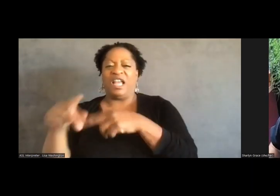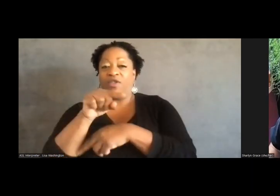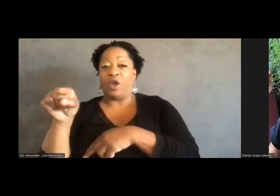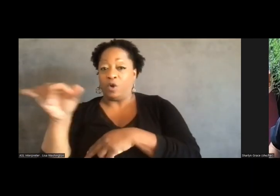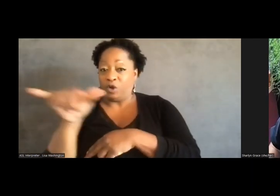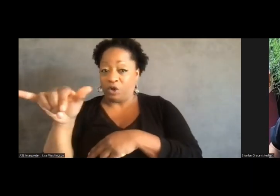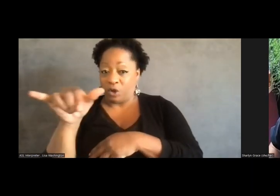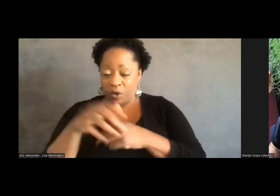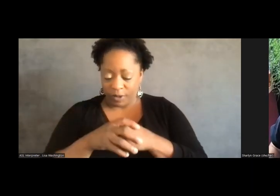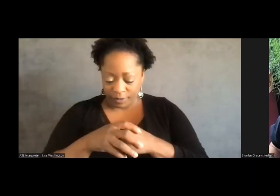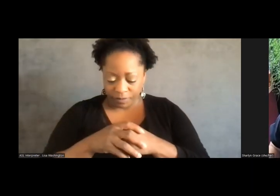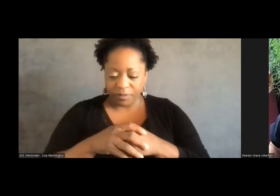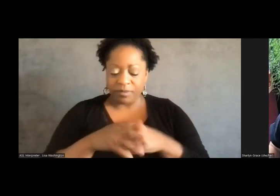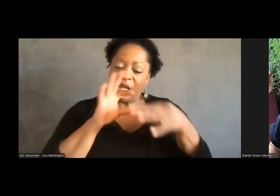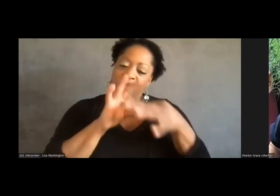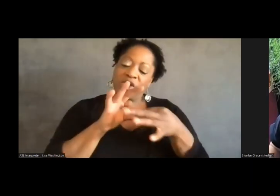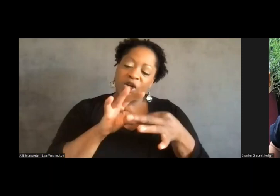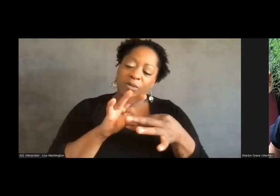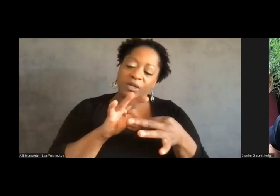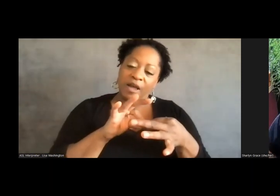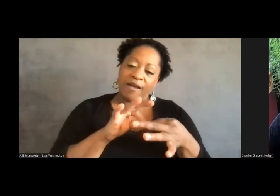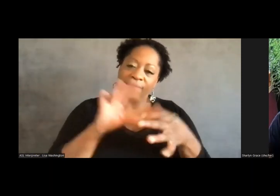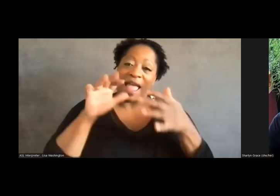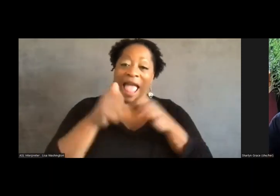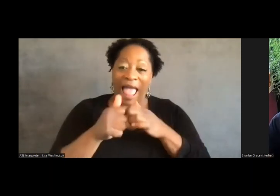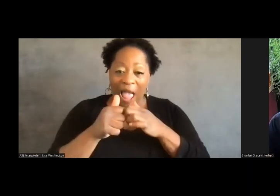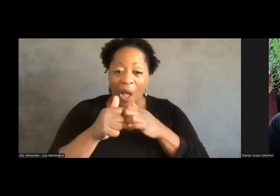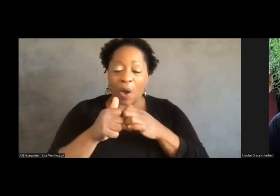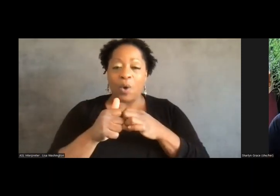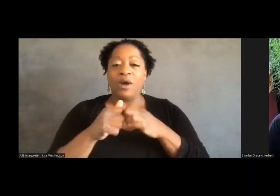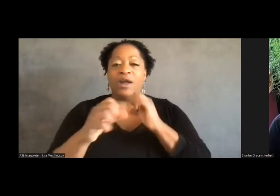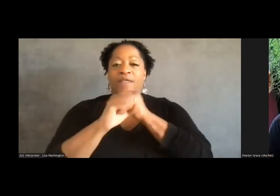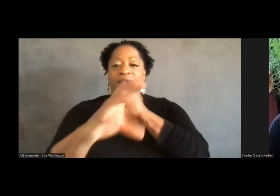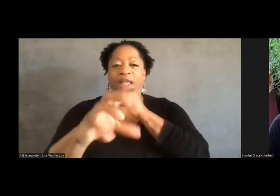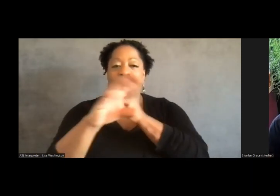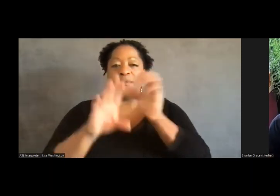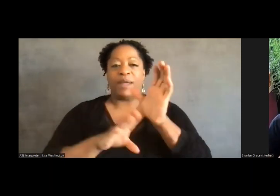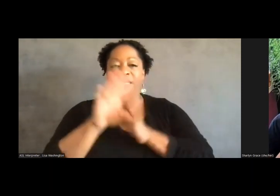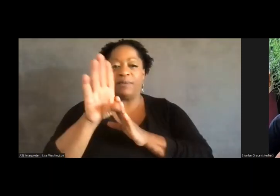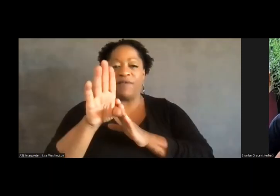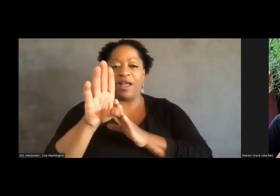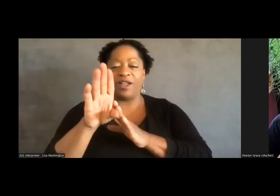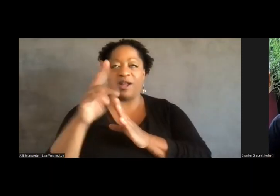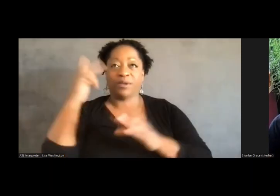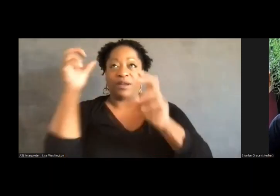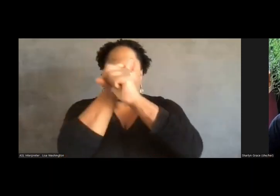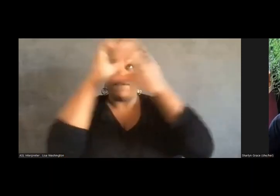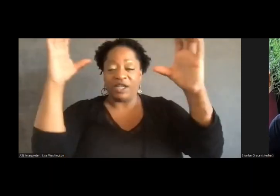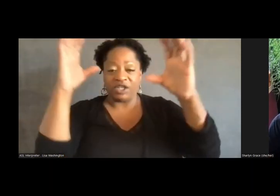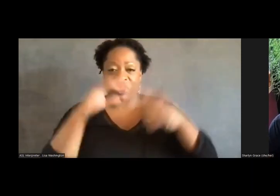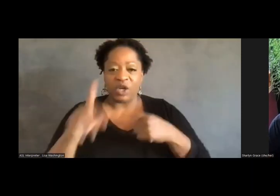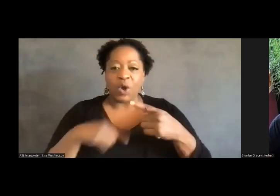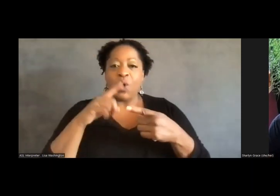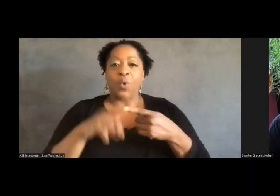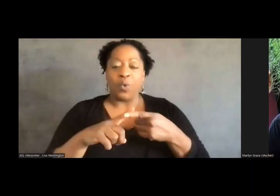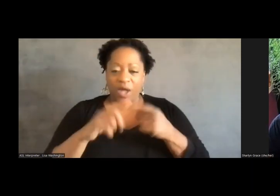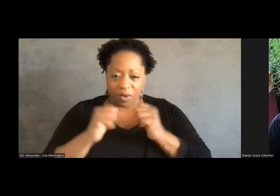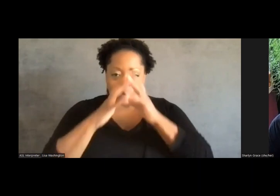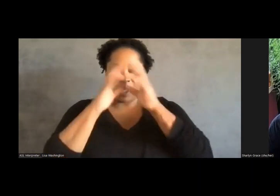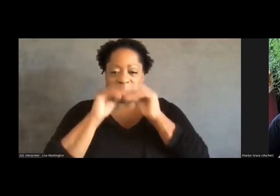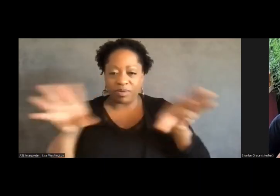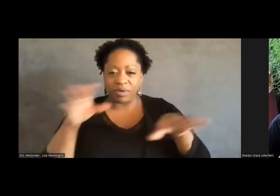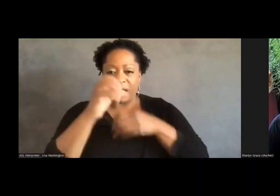In terms of how the campaign developed a vision. When we launched in 2016,